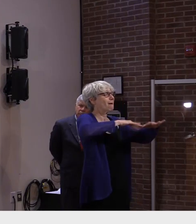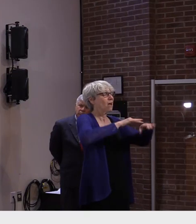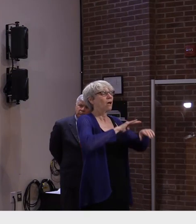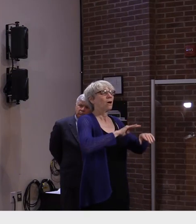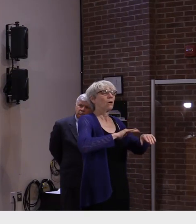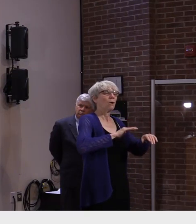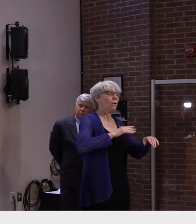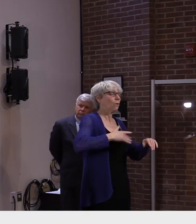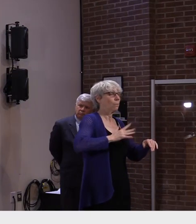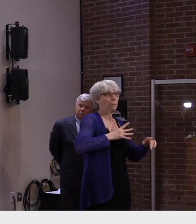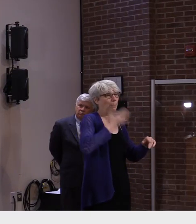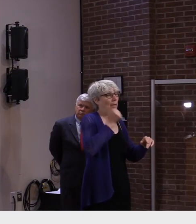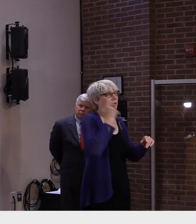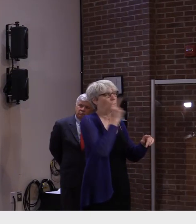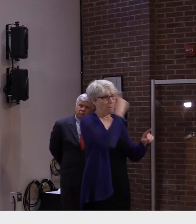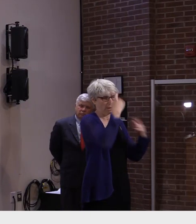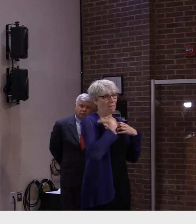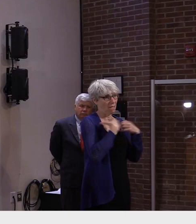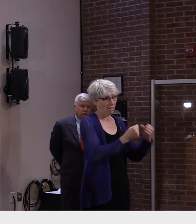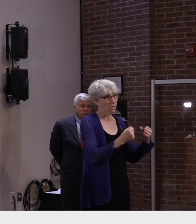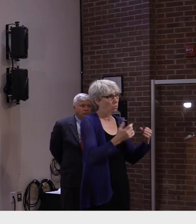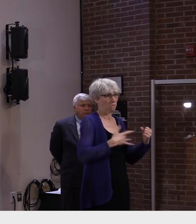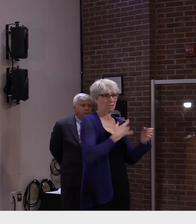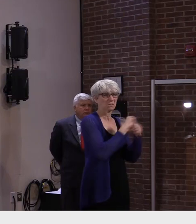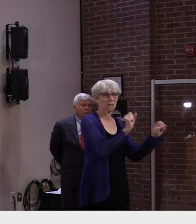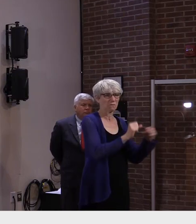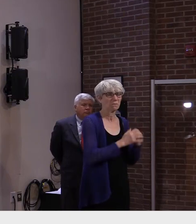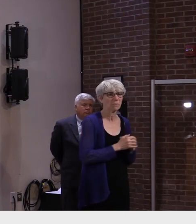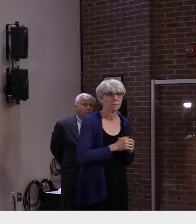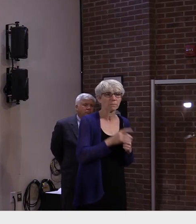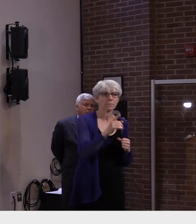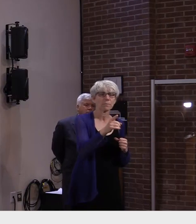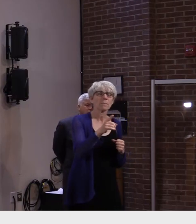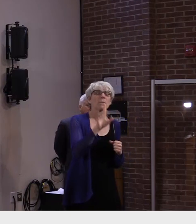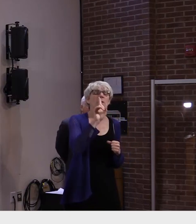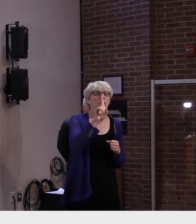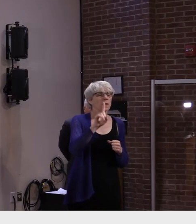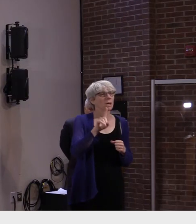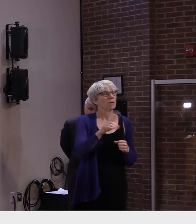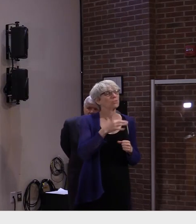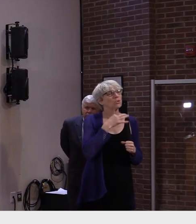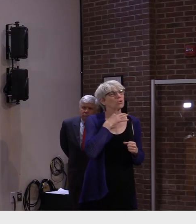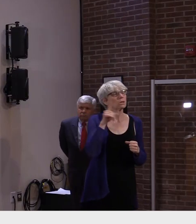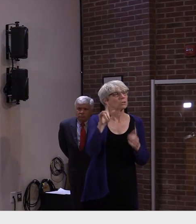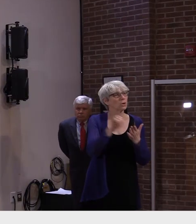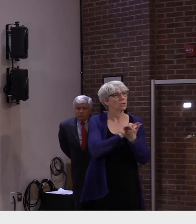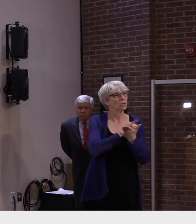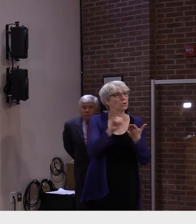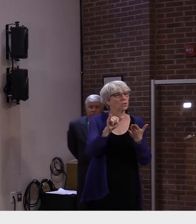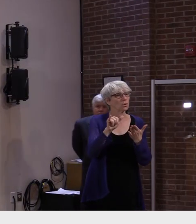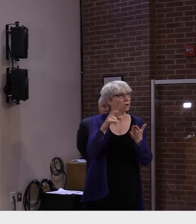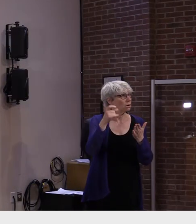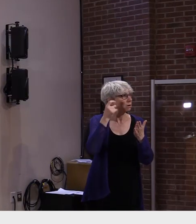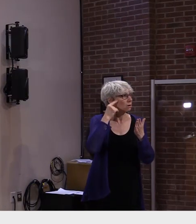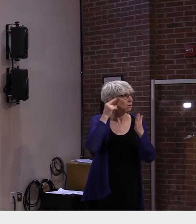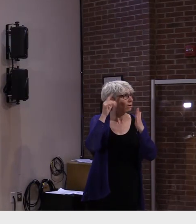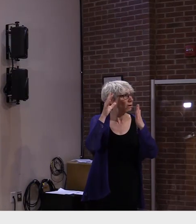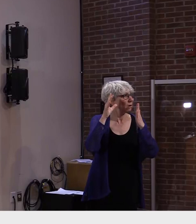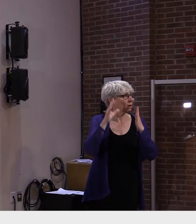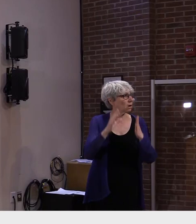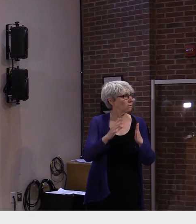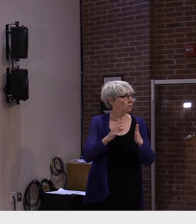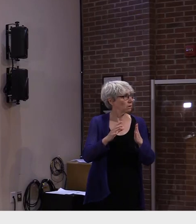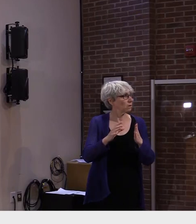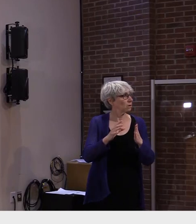safe approach that we're taking. Your thoughts on your colleague in New York's decision to resign? I just actually